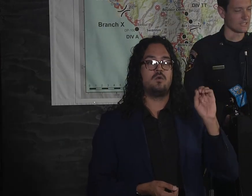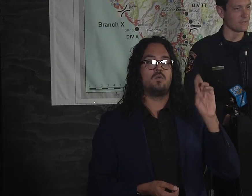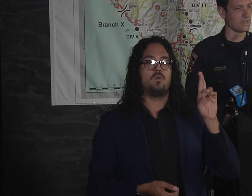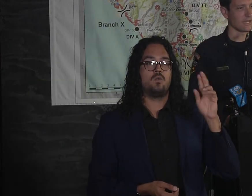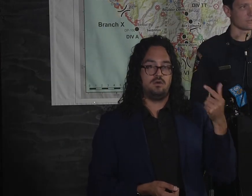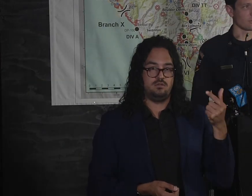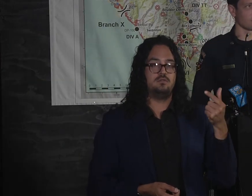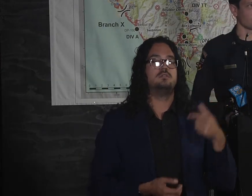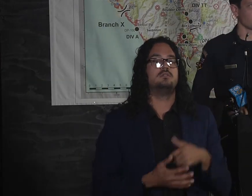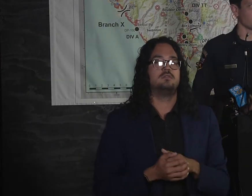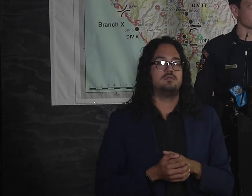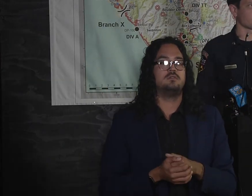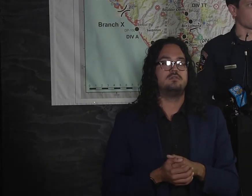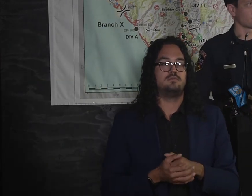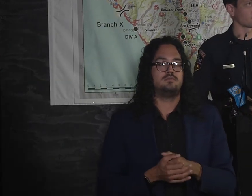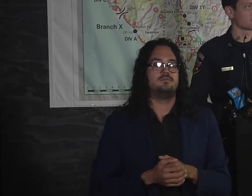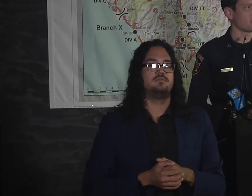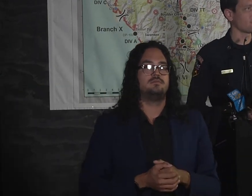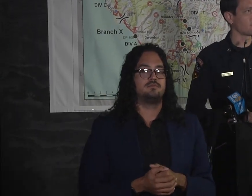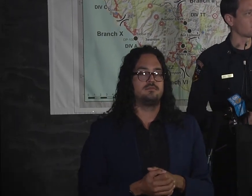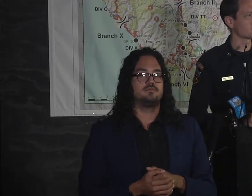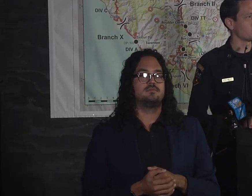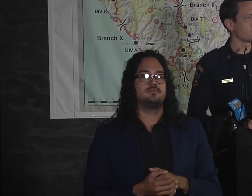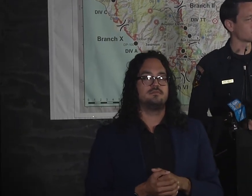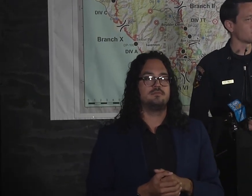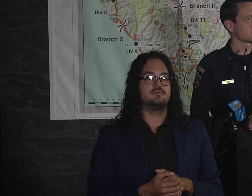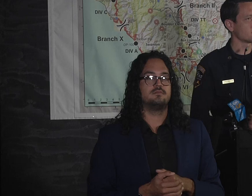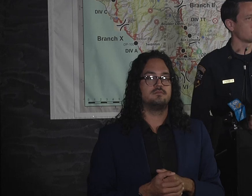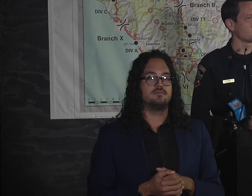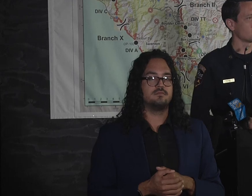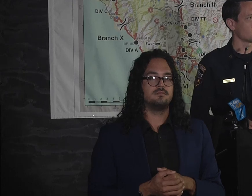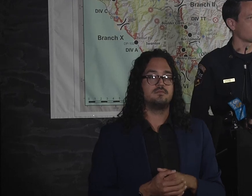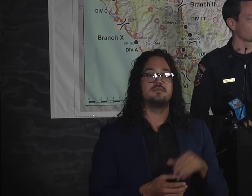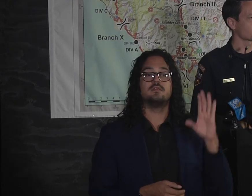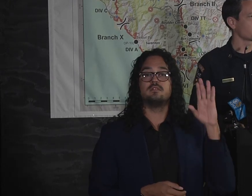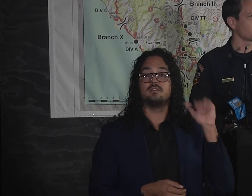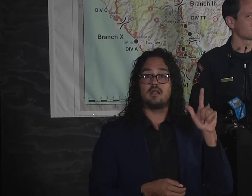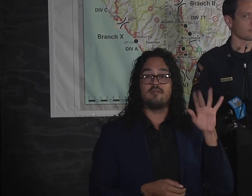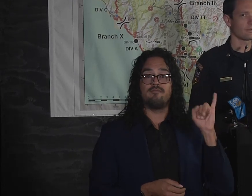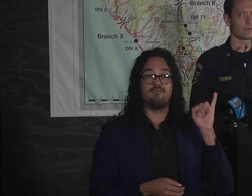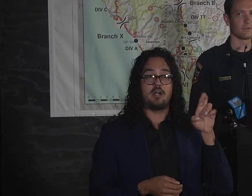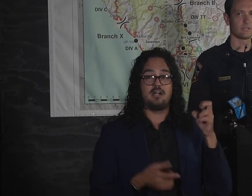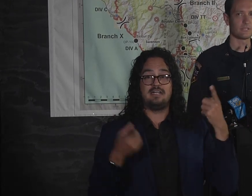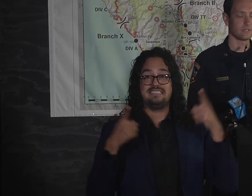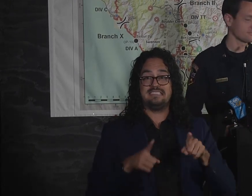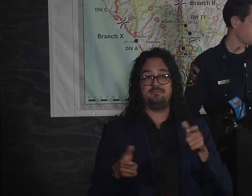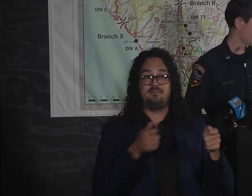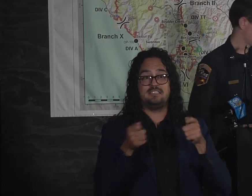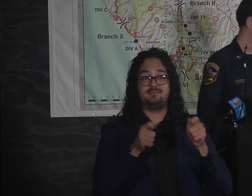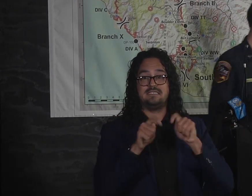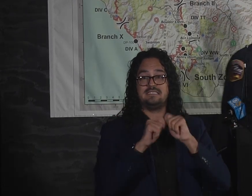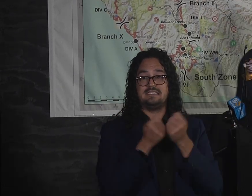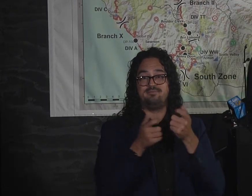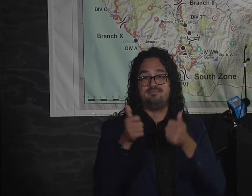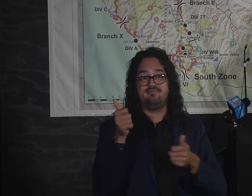And speaking next, one of the Unified Incident Commanders, Cal Fire Incident Management Team 3, Incident Commander Billy C.